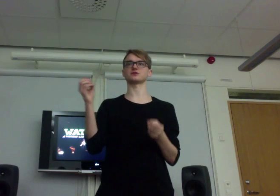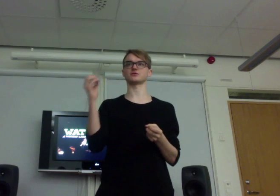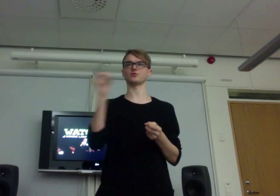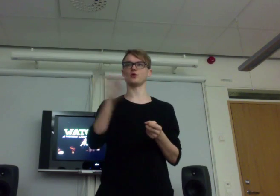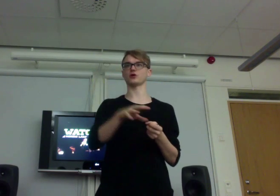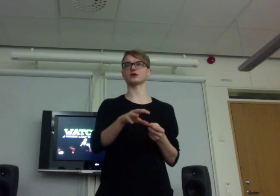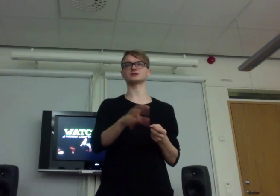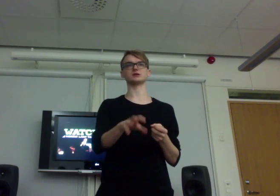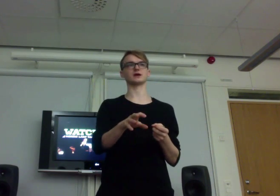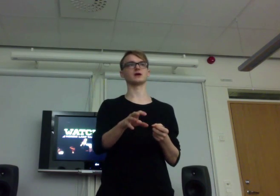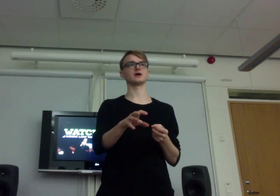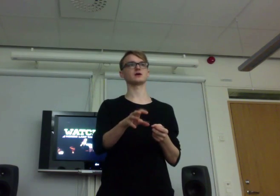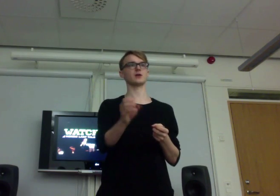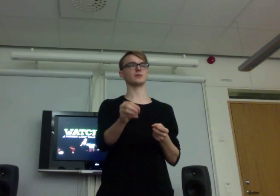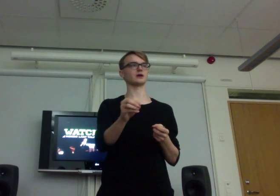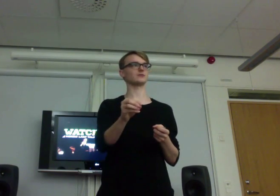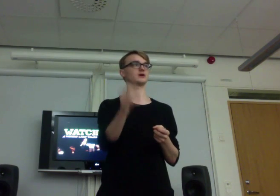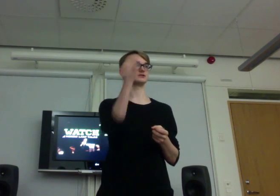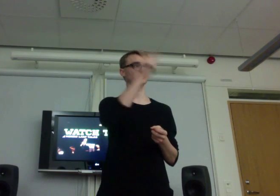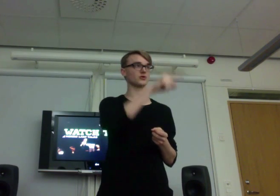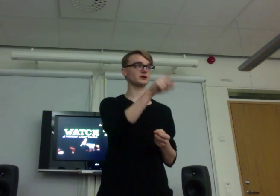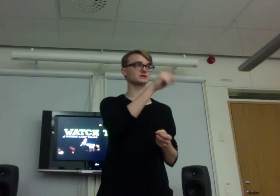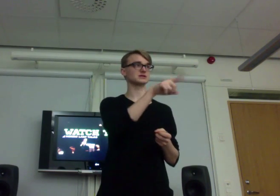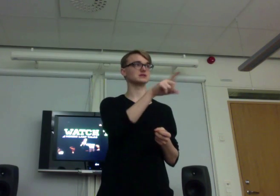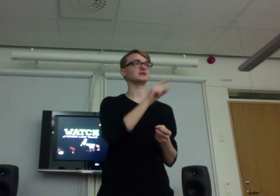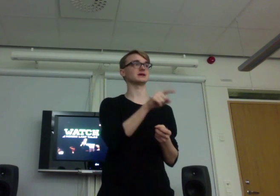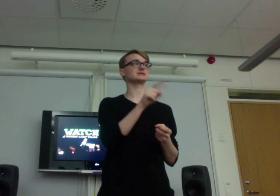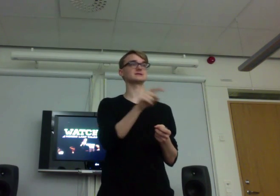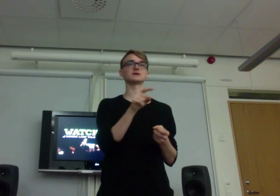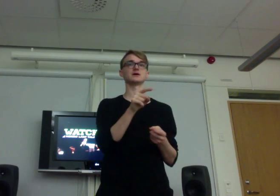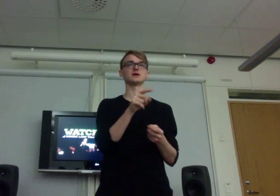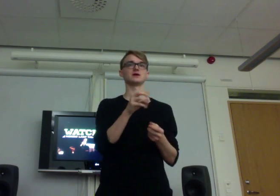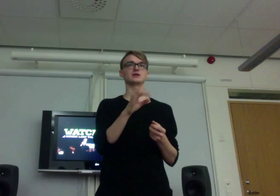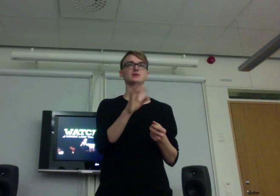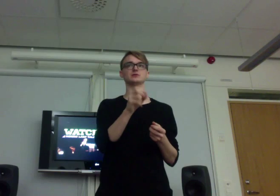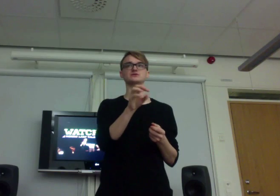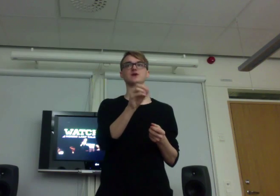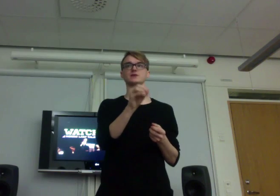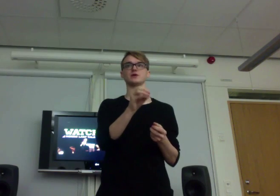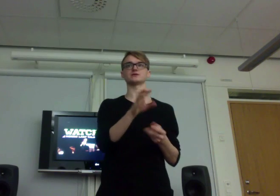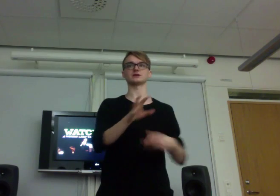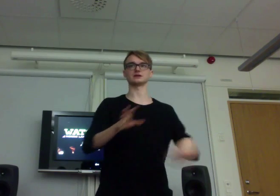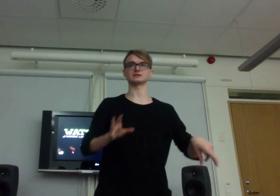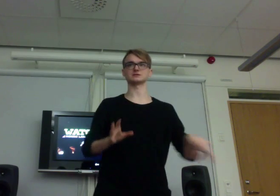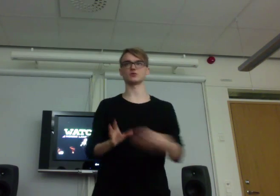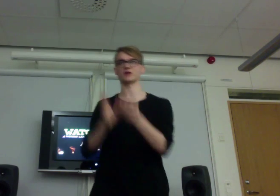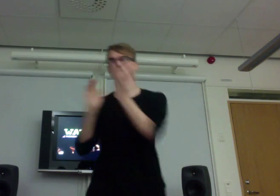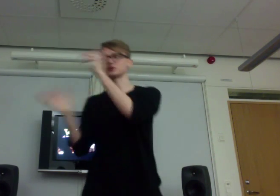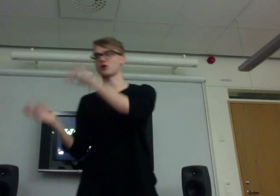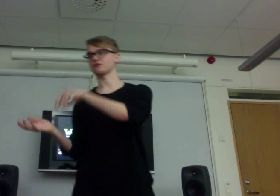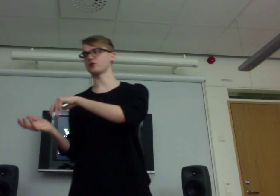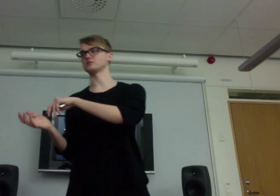the world actually coming. Because the Nordic scene is the most vibrant in this more avant-garde forums.